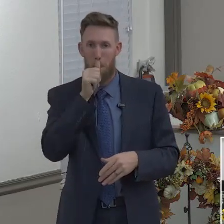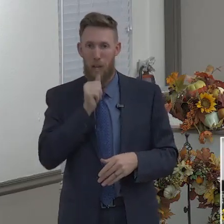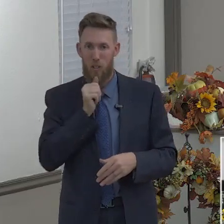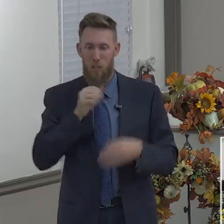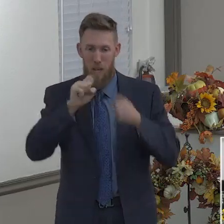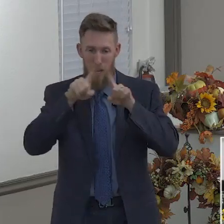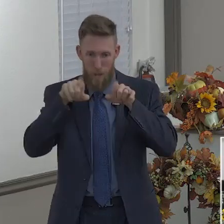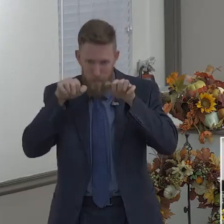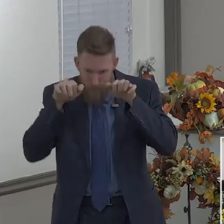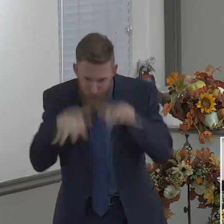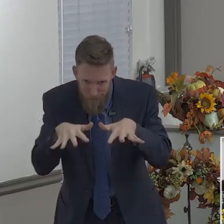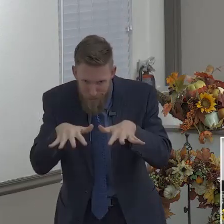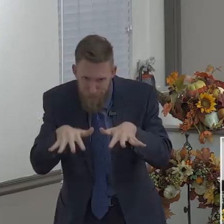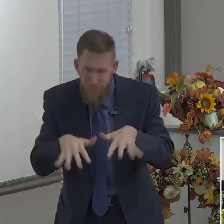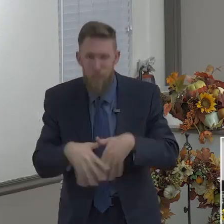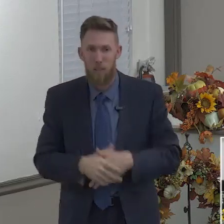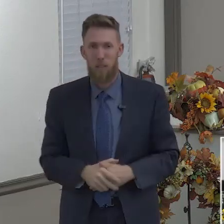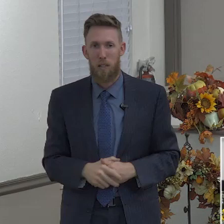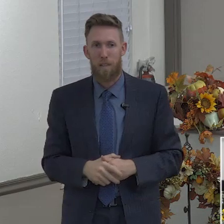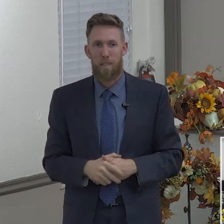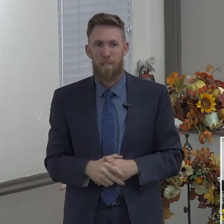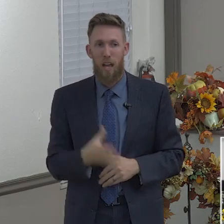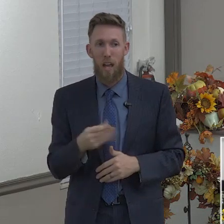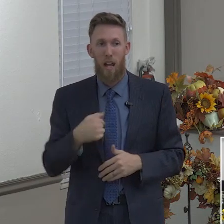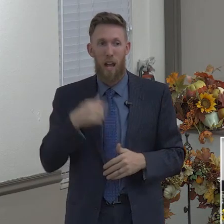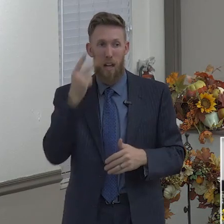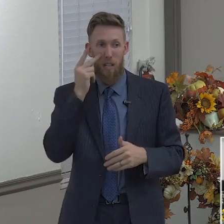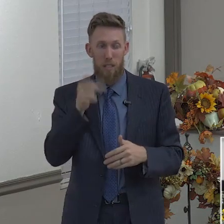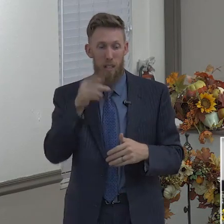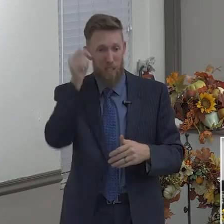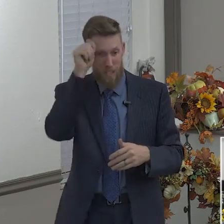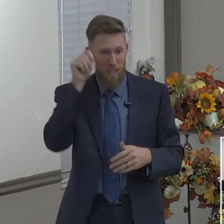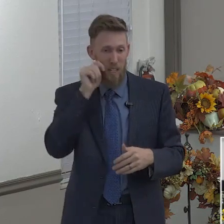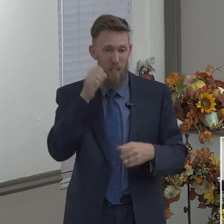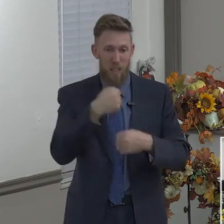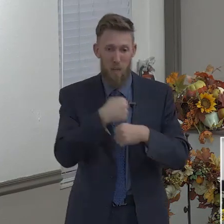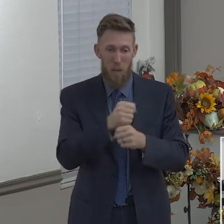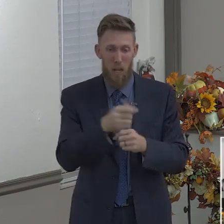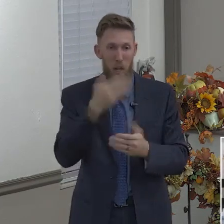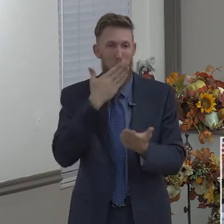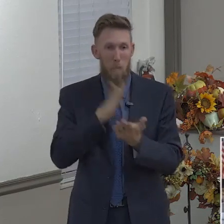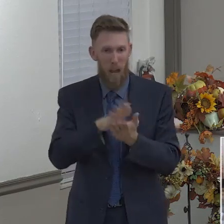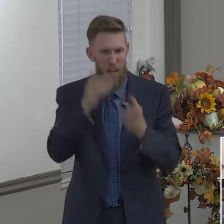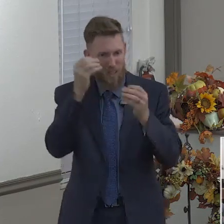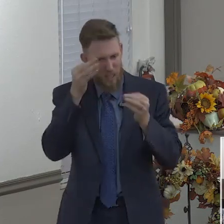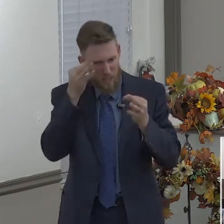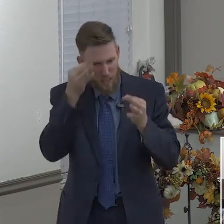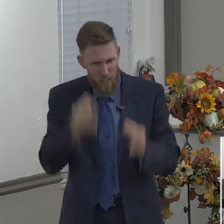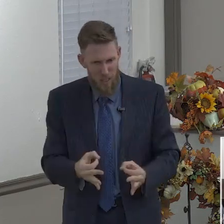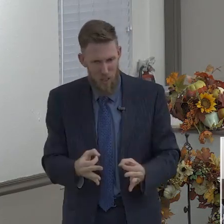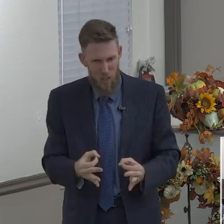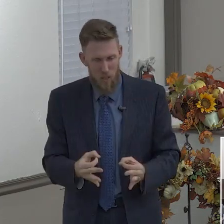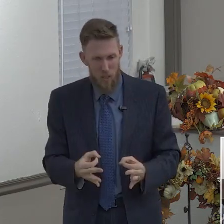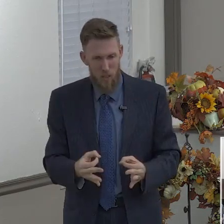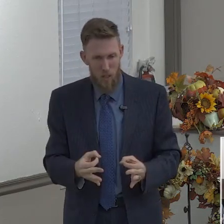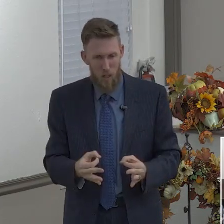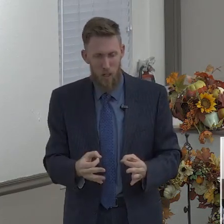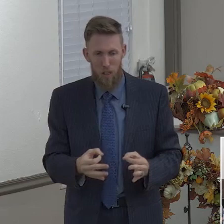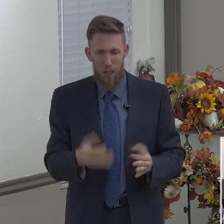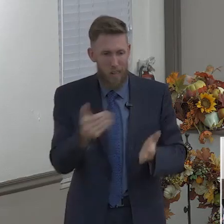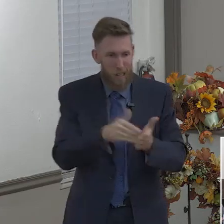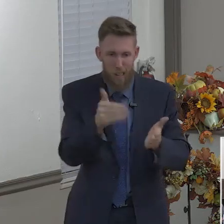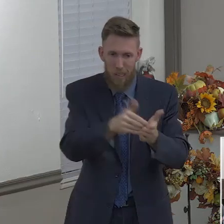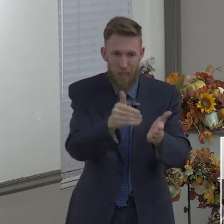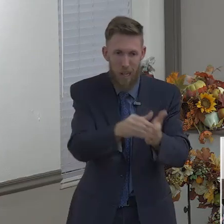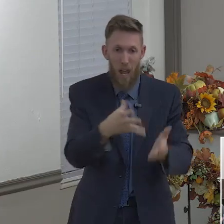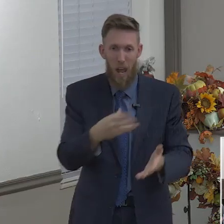I will often see teenagers making really bad decisions. And the flesh part of me just wants to grab, why are you doing that? Stop!